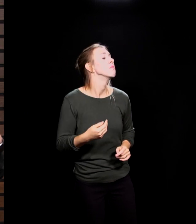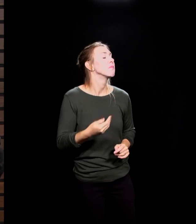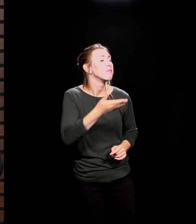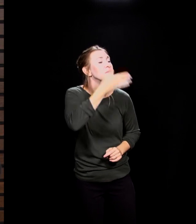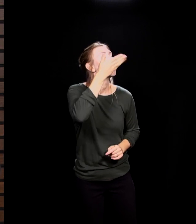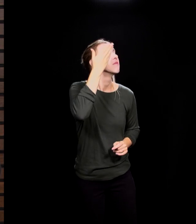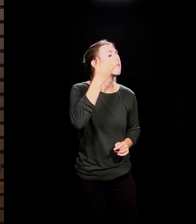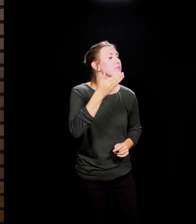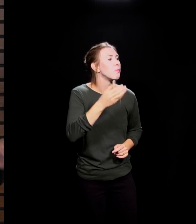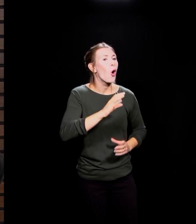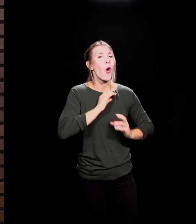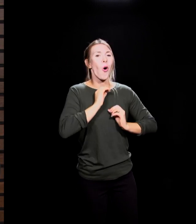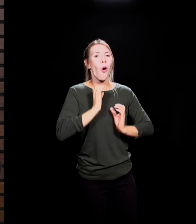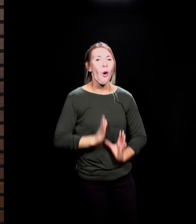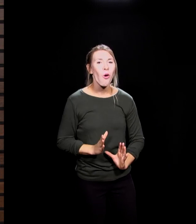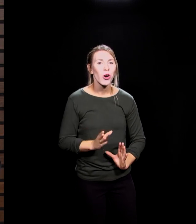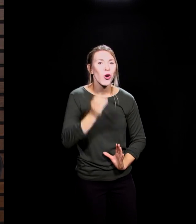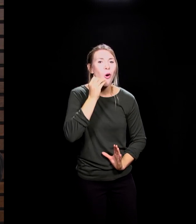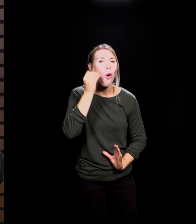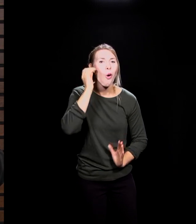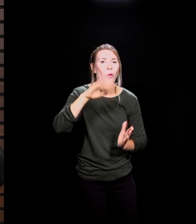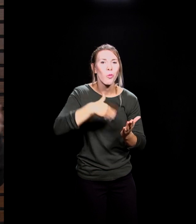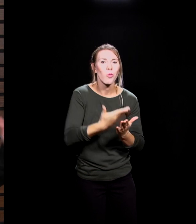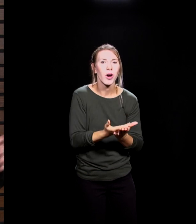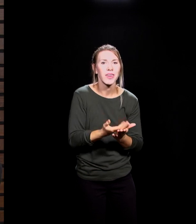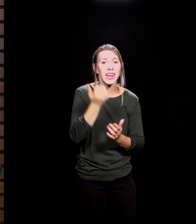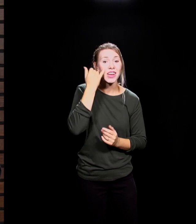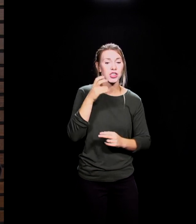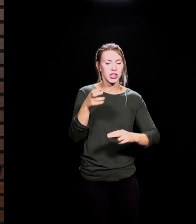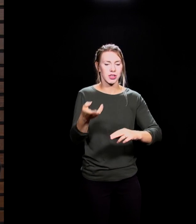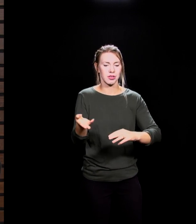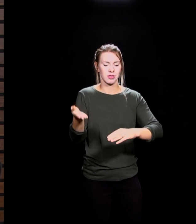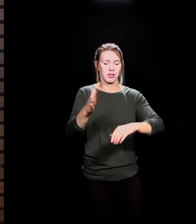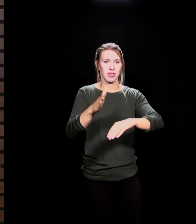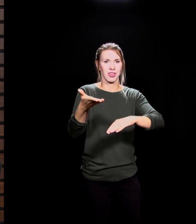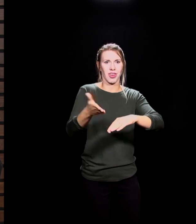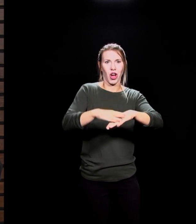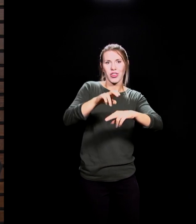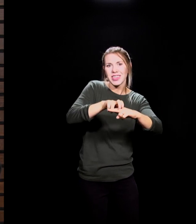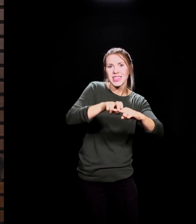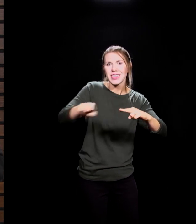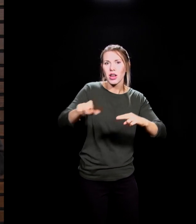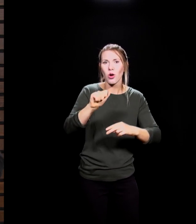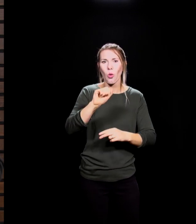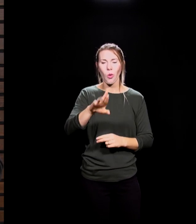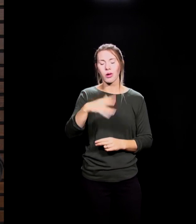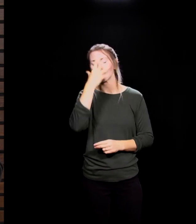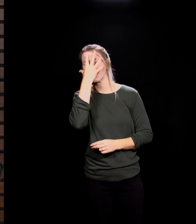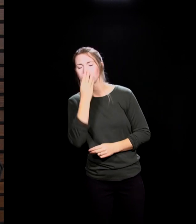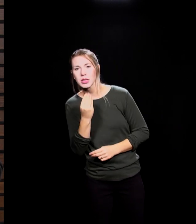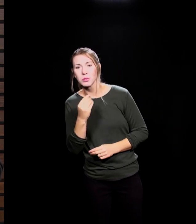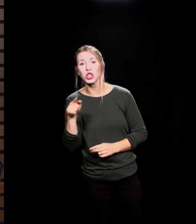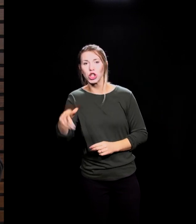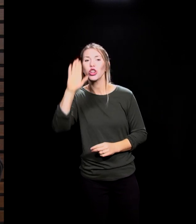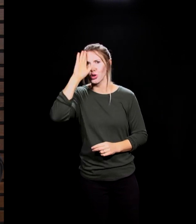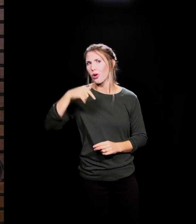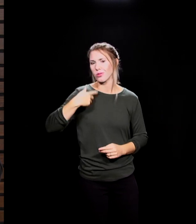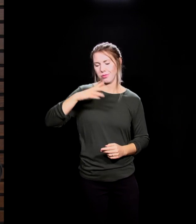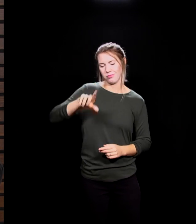I open the door, wherever she is, on the couch, on the chair, taking a nap, when she knows that I've entered the home, she will sometimes